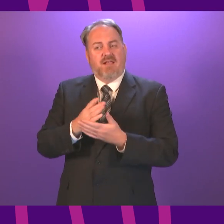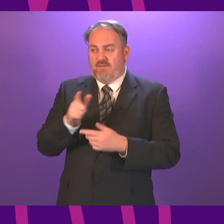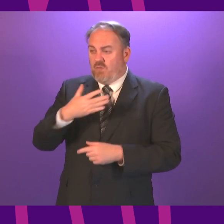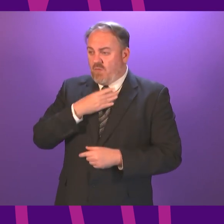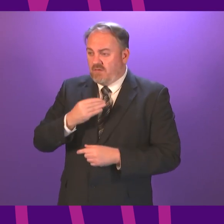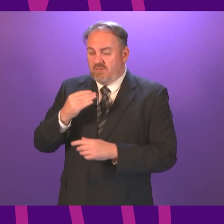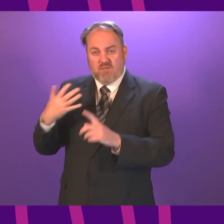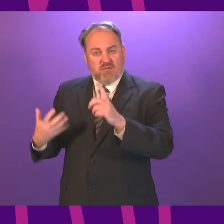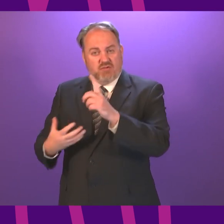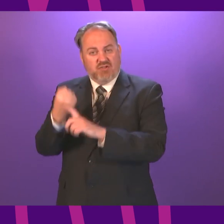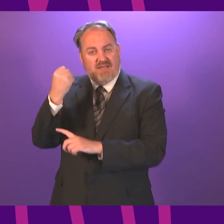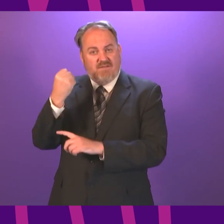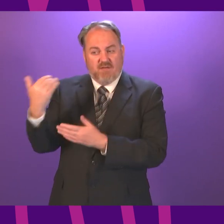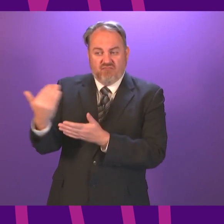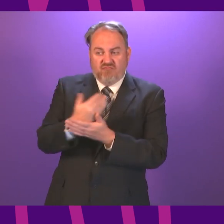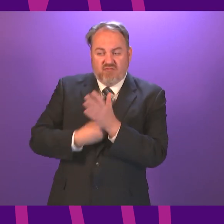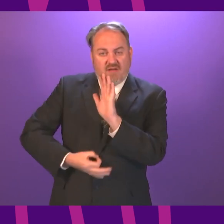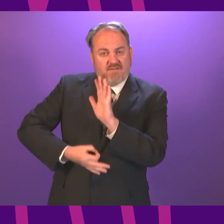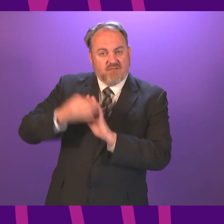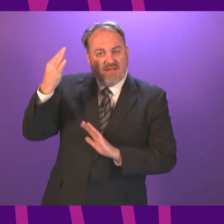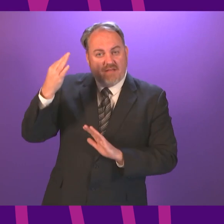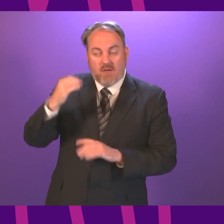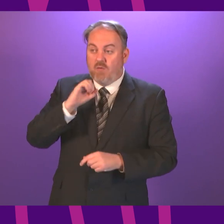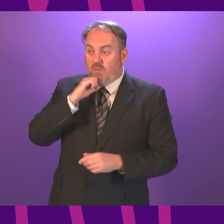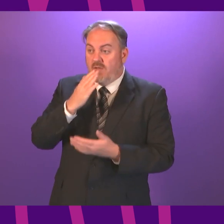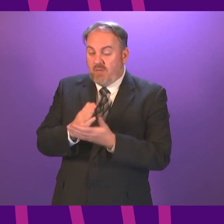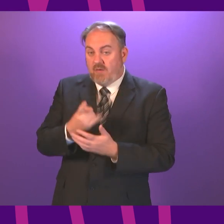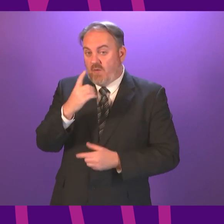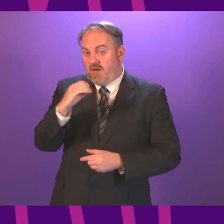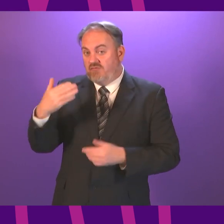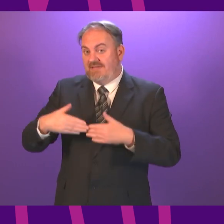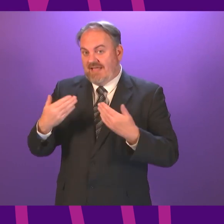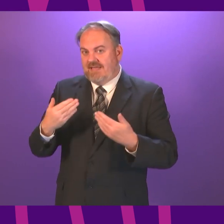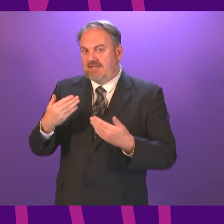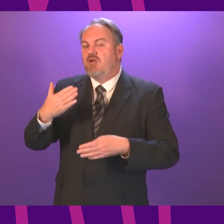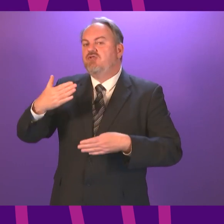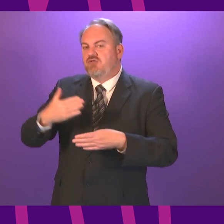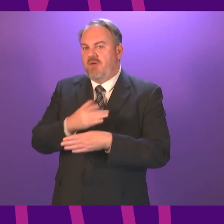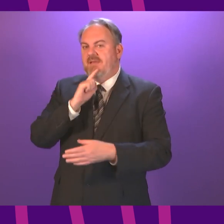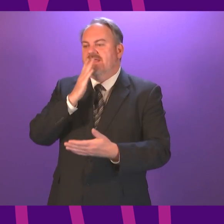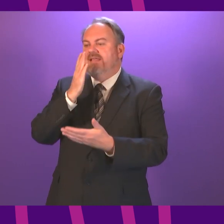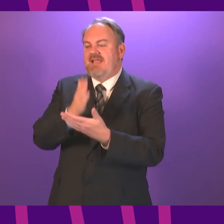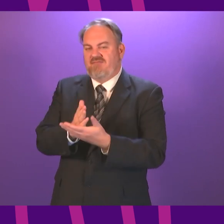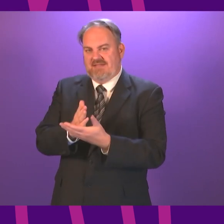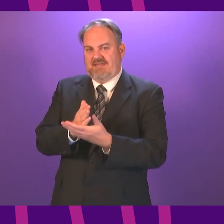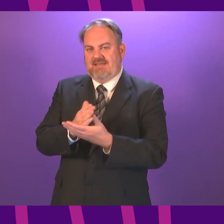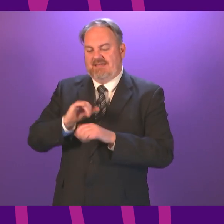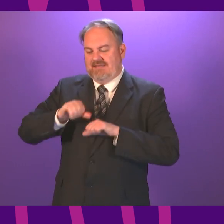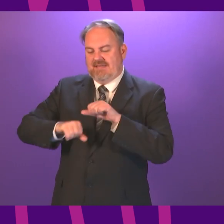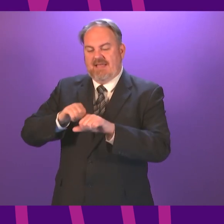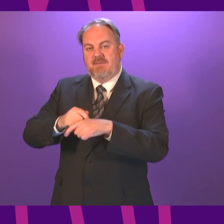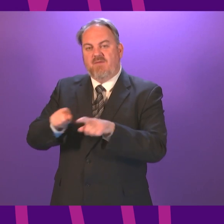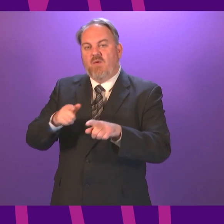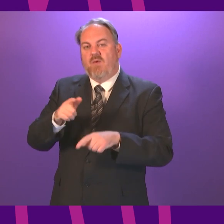will she commit in the first 100 days to deliver a genuine jobs guarantee scheme for young people and the long-term unemployed